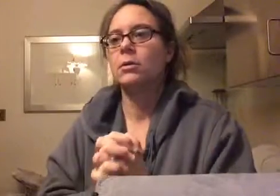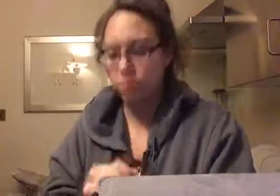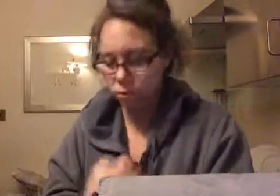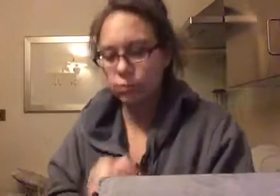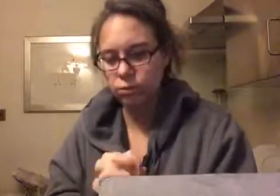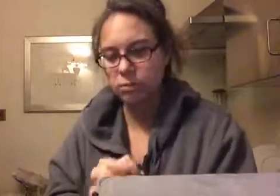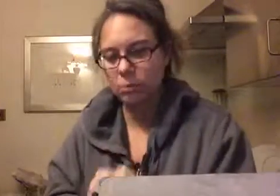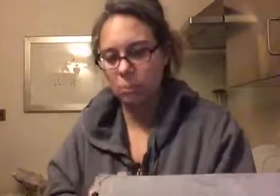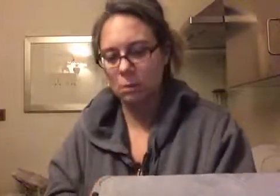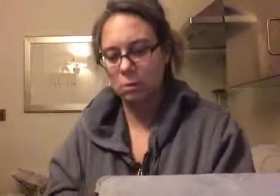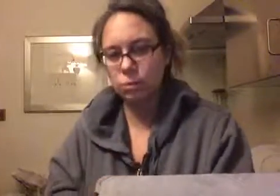I don't it.